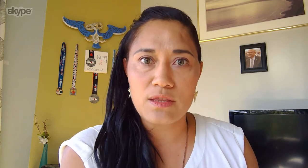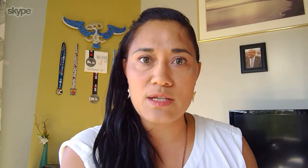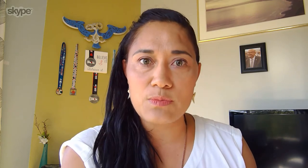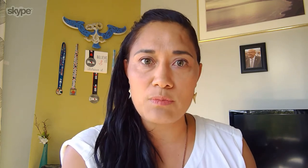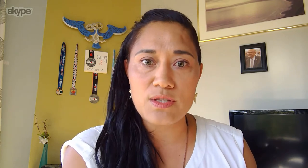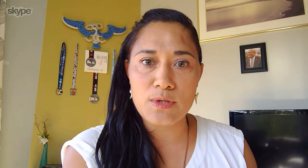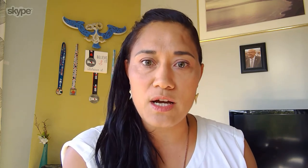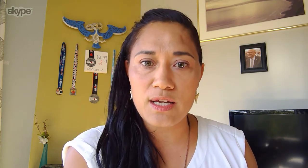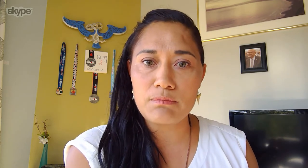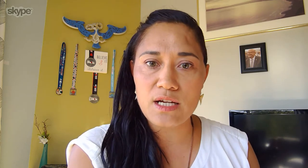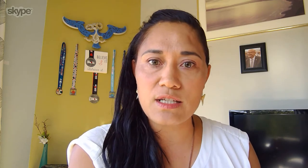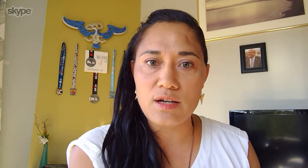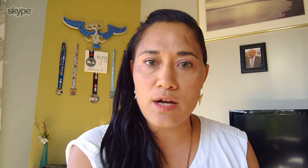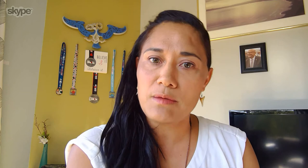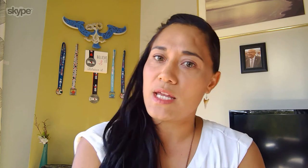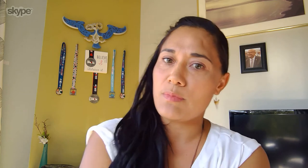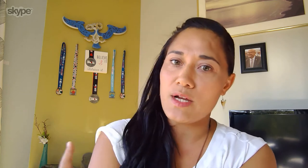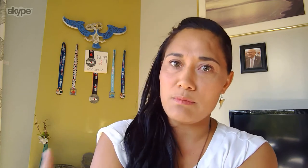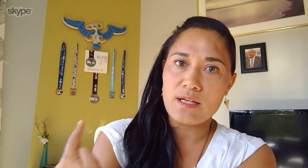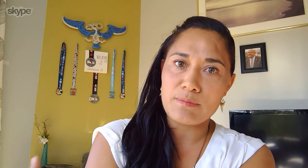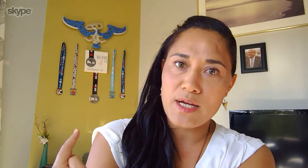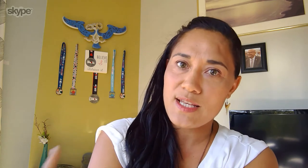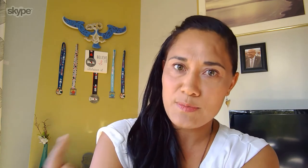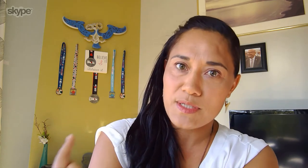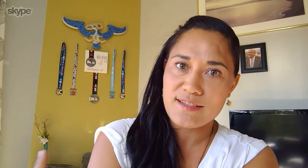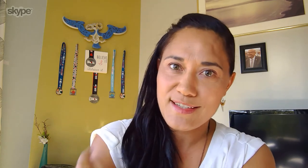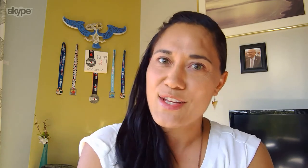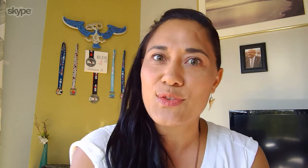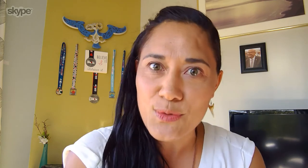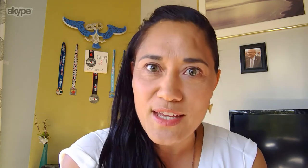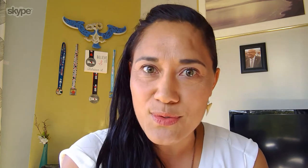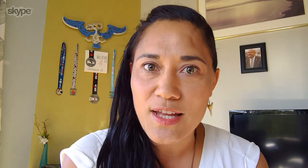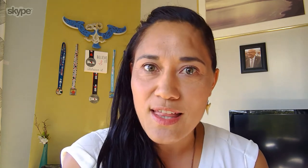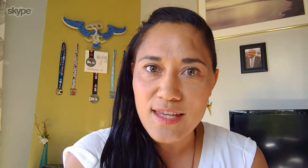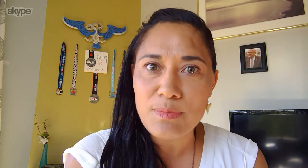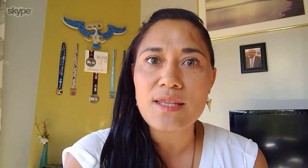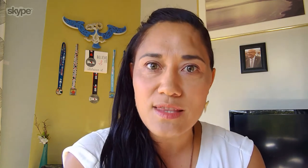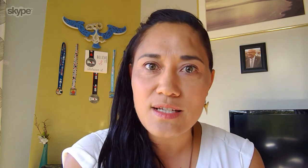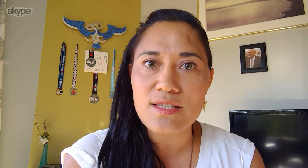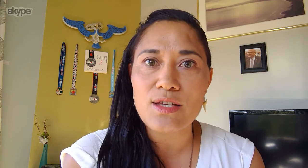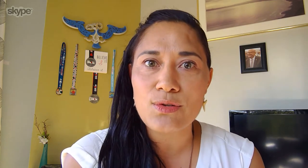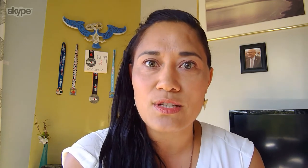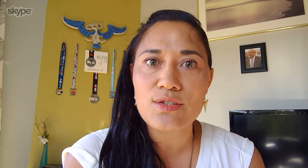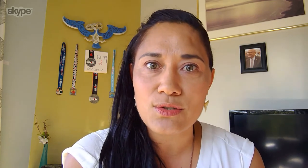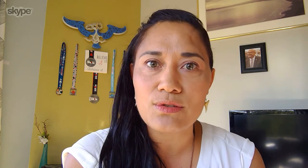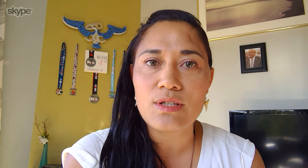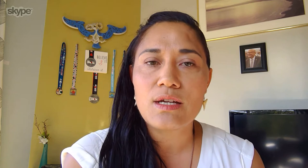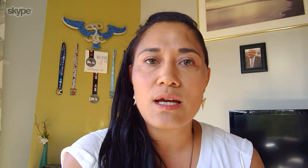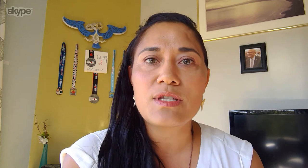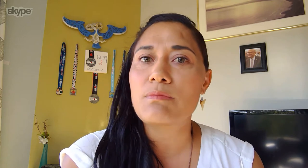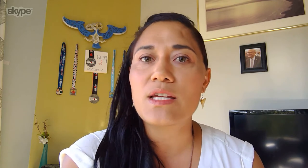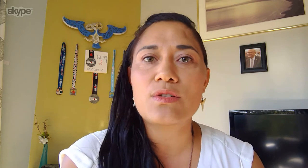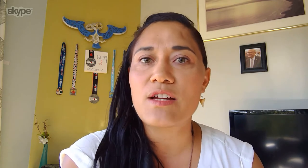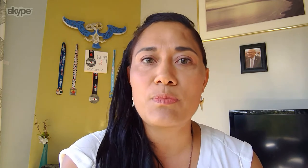But big things might be doing iron maori, iron man behind me, like my husband. Do that. Think about the things that you can do